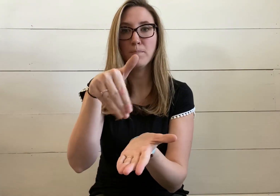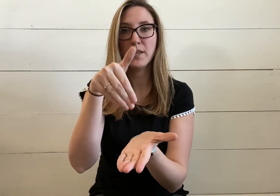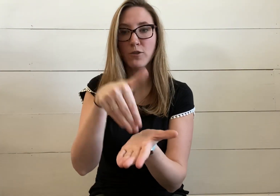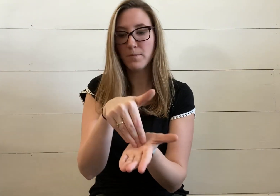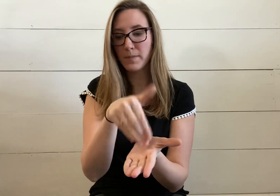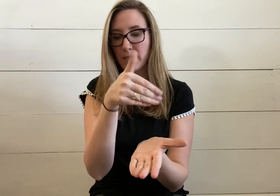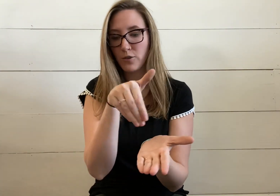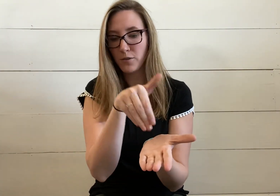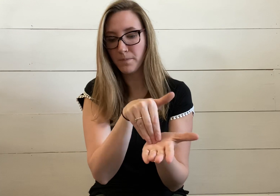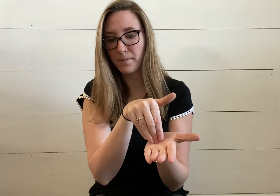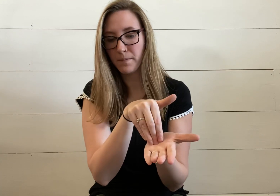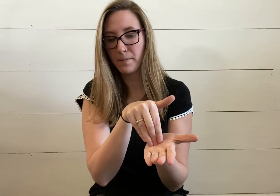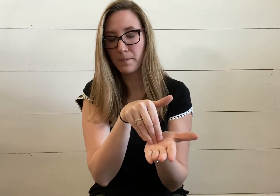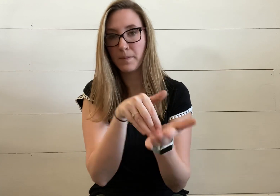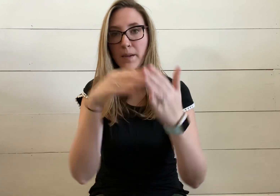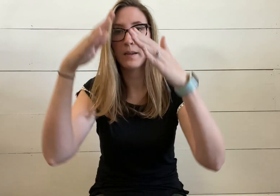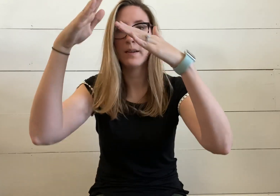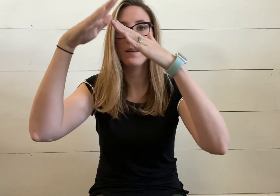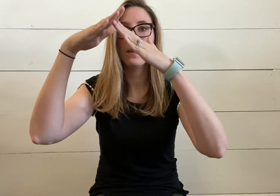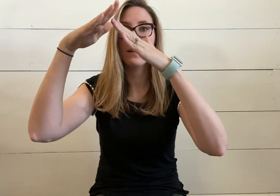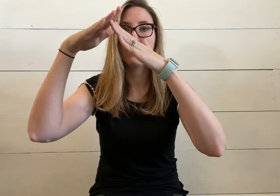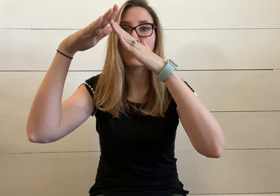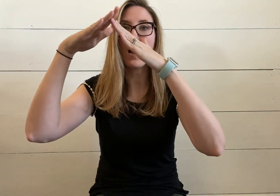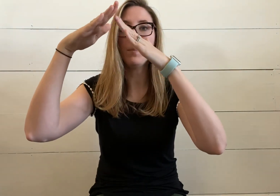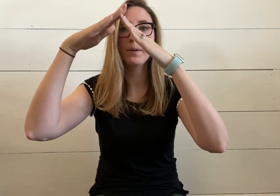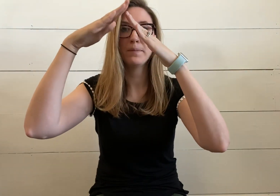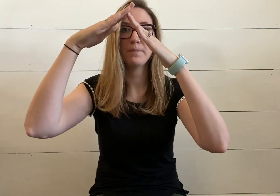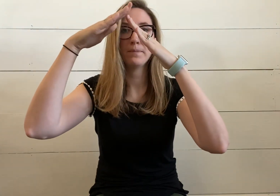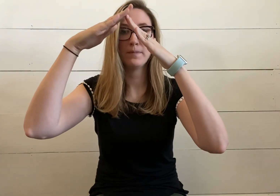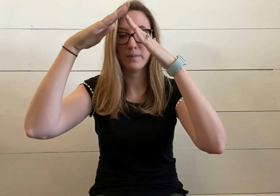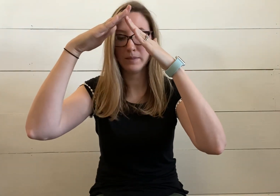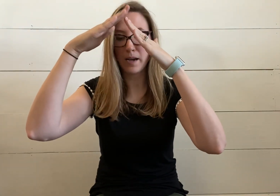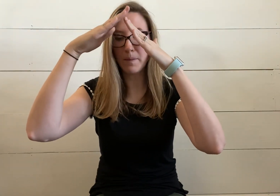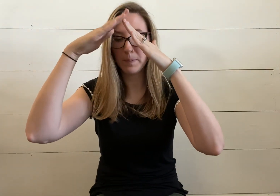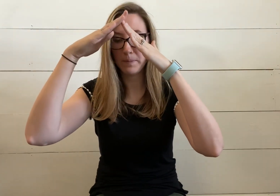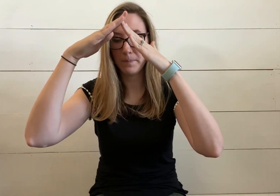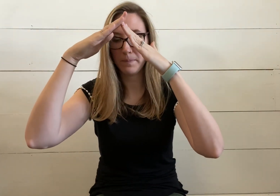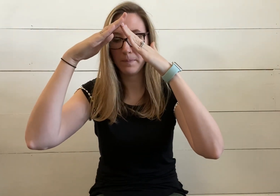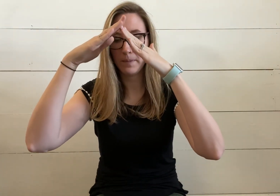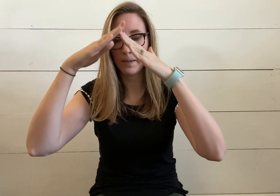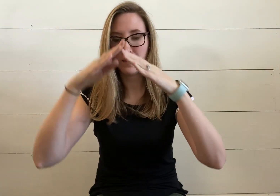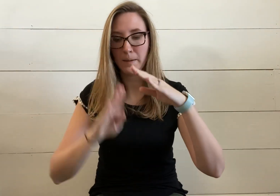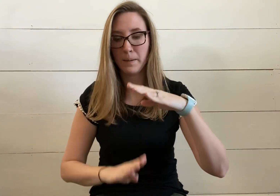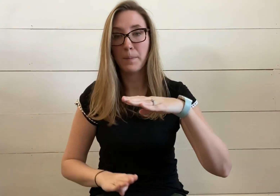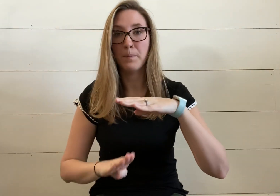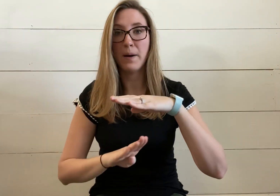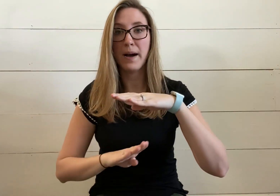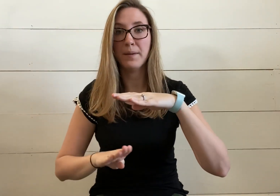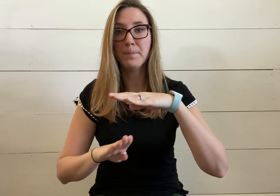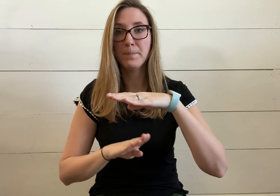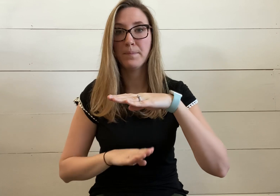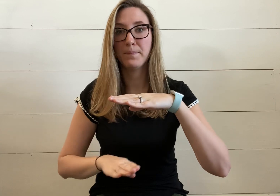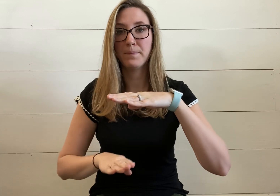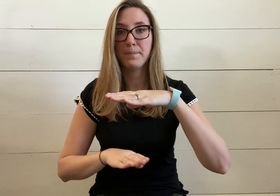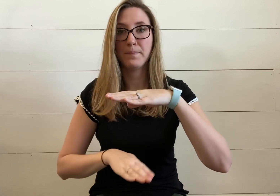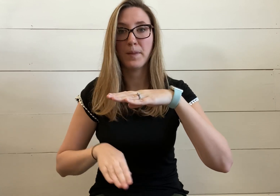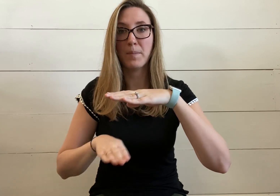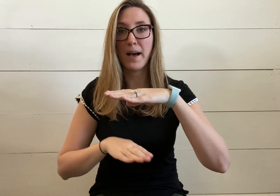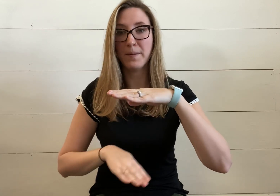middle, center, top, top, bottom, the bottom,